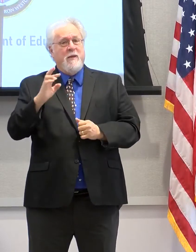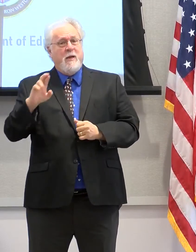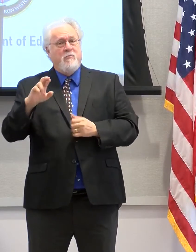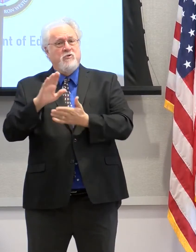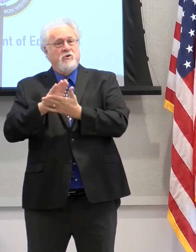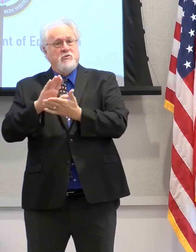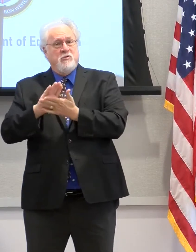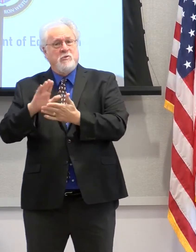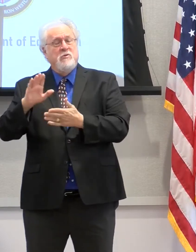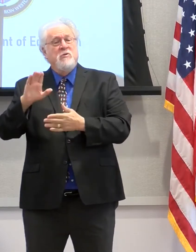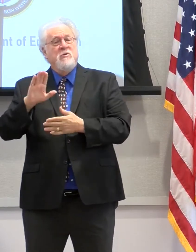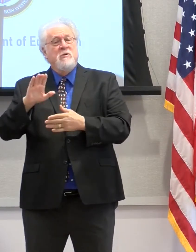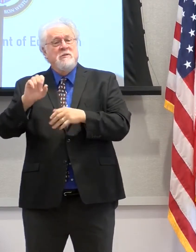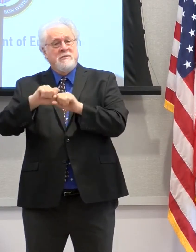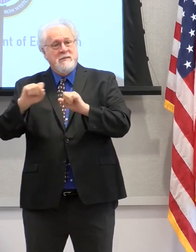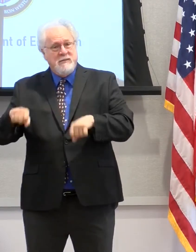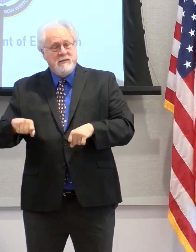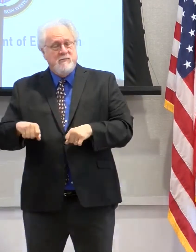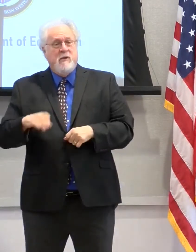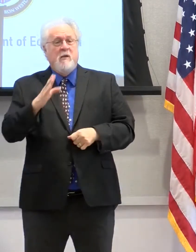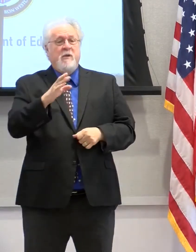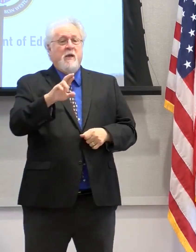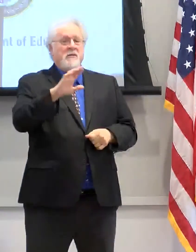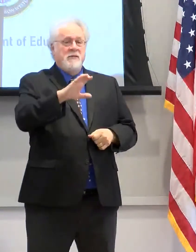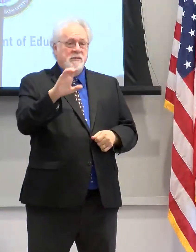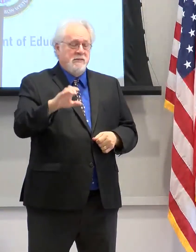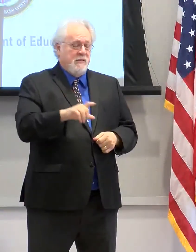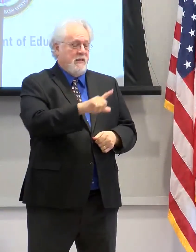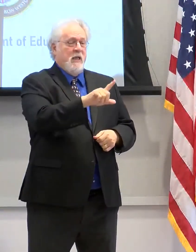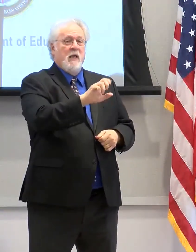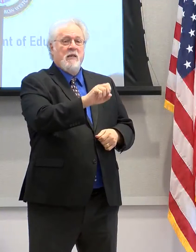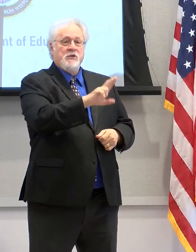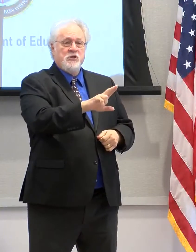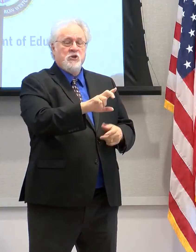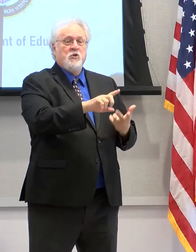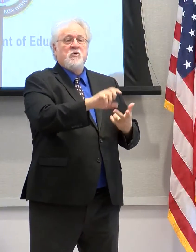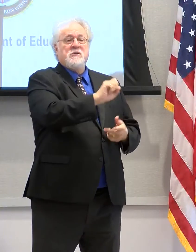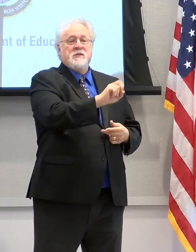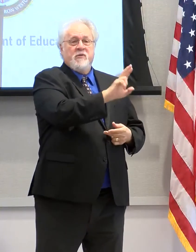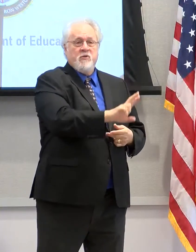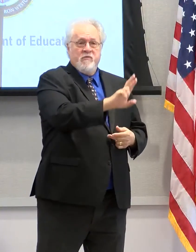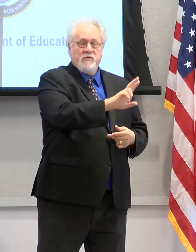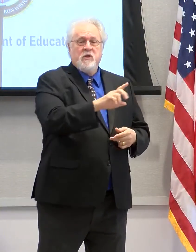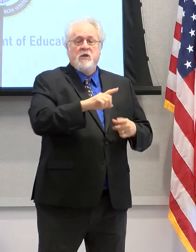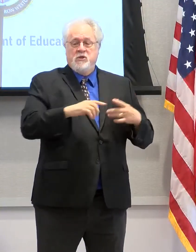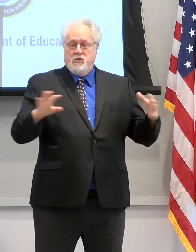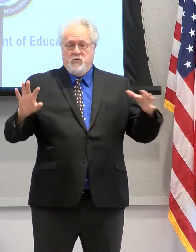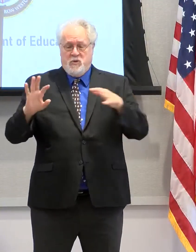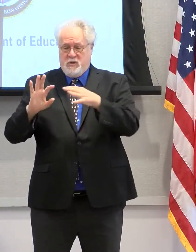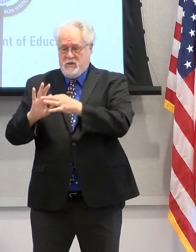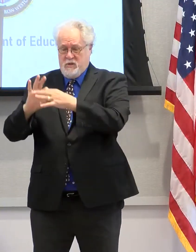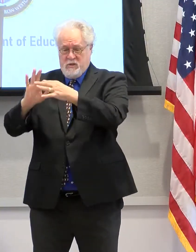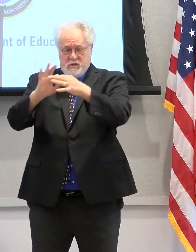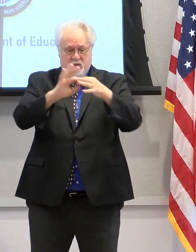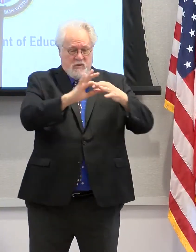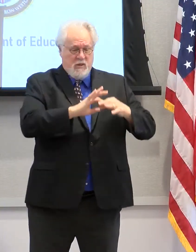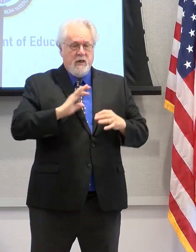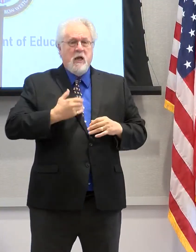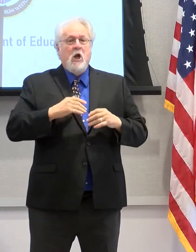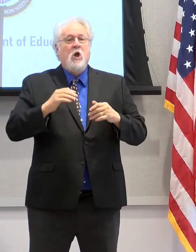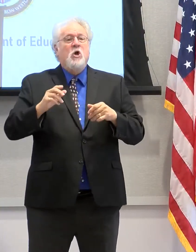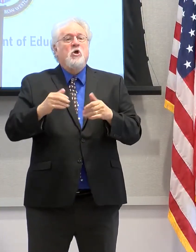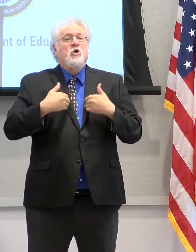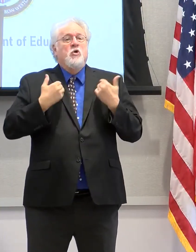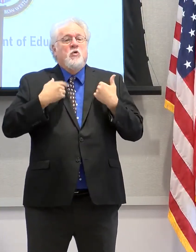System, Baton Rouge Community College, LSU, and Southern University, to connect our youth to the